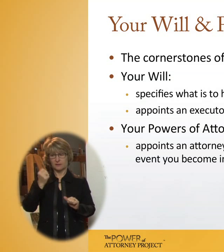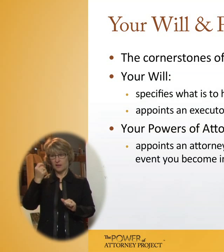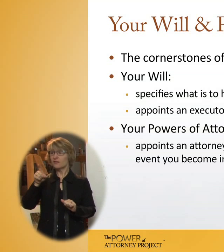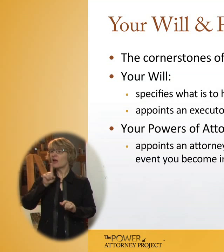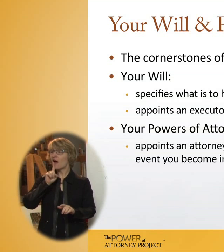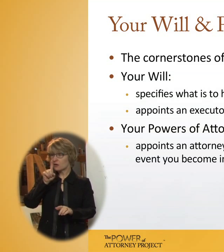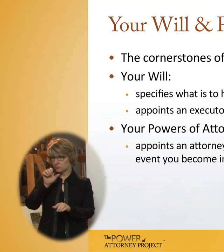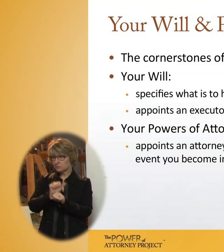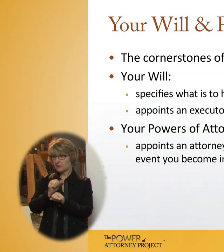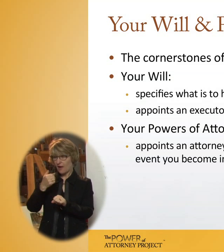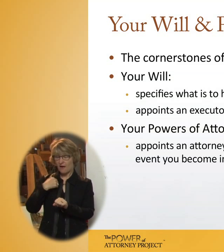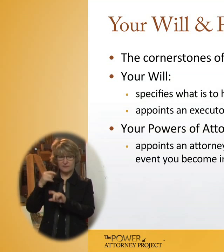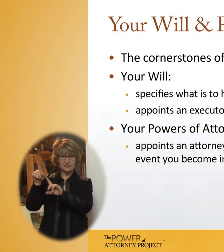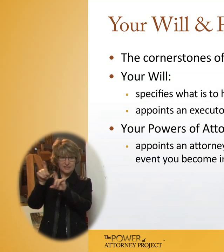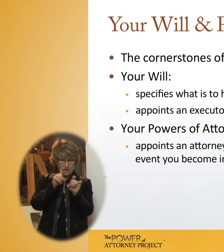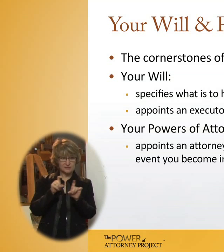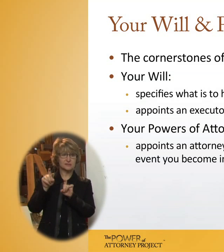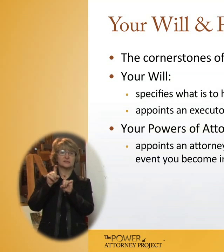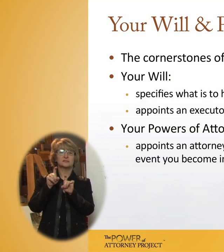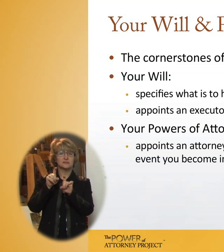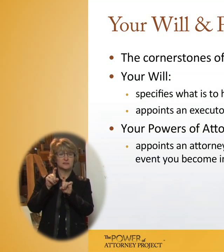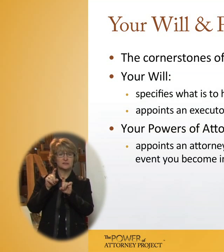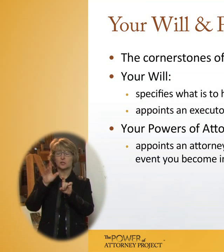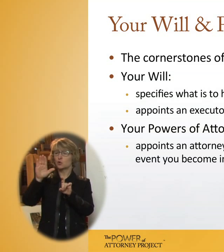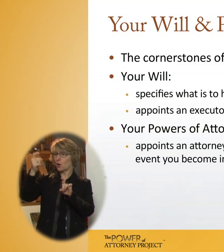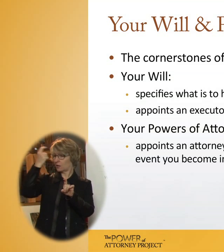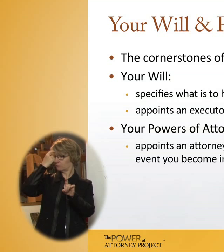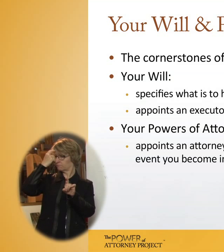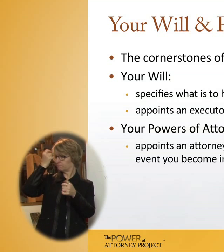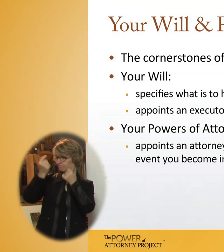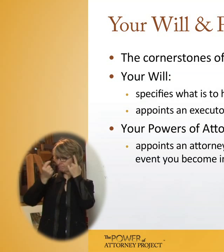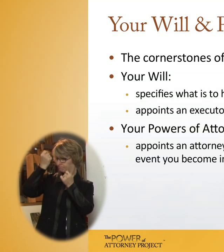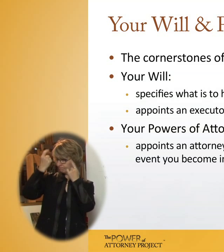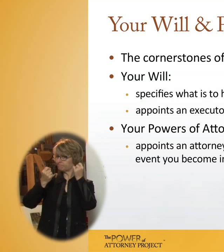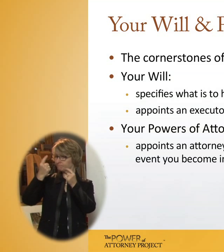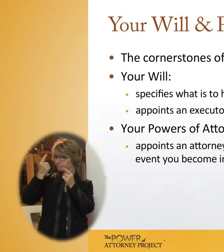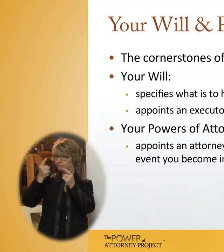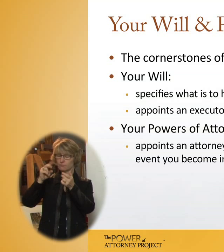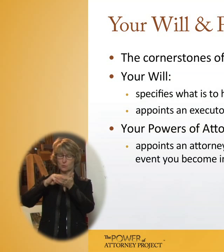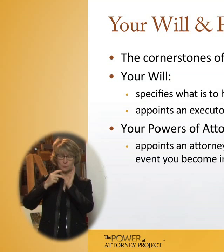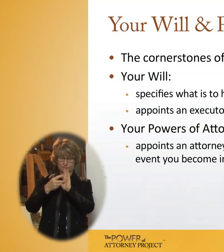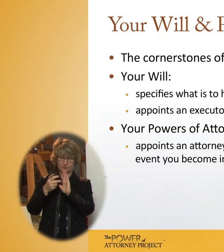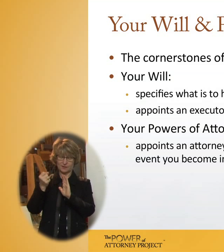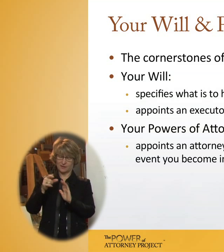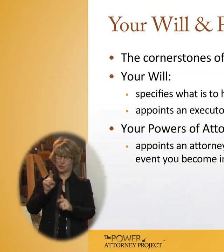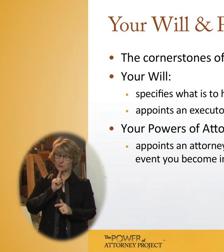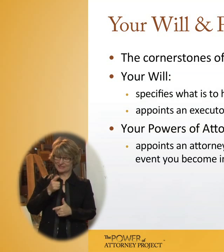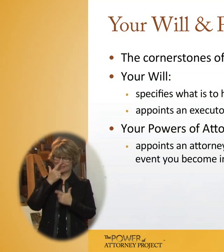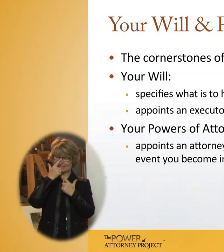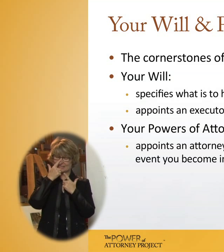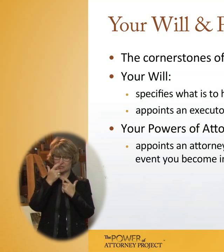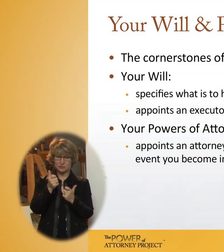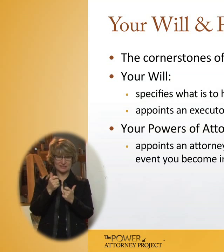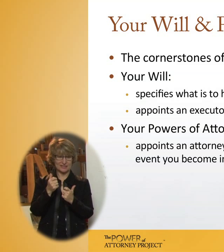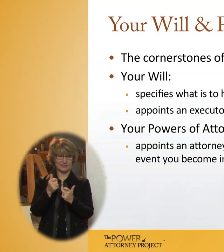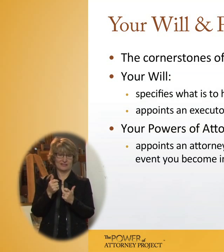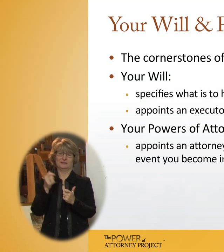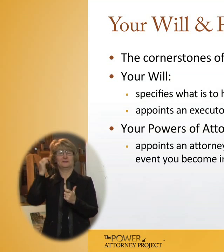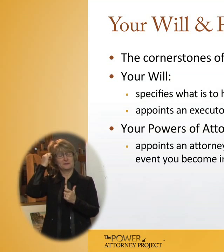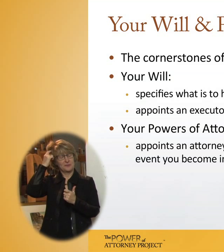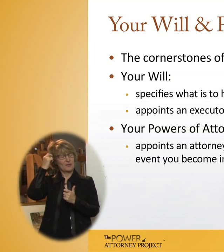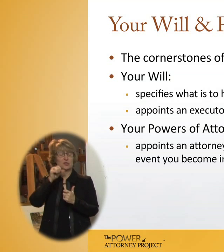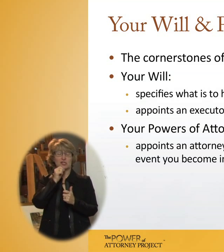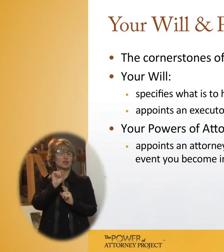tests set out at law as to what that level of capacity is. And interestingly, there is not one test of,